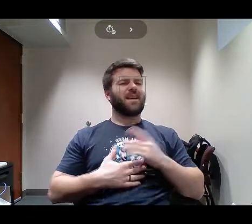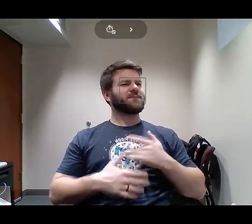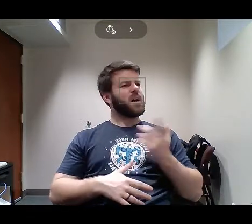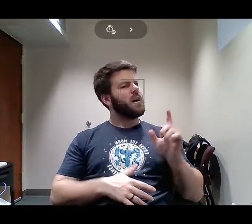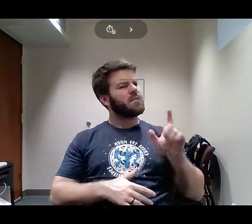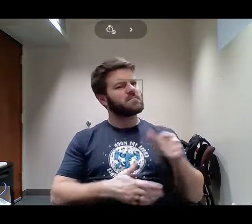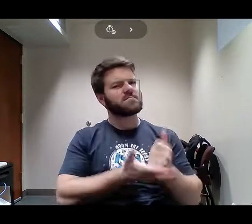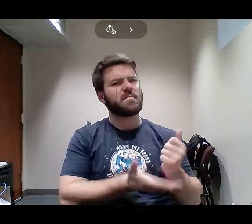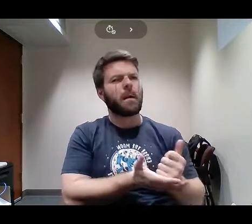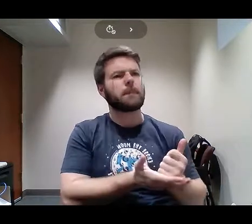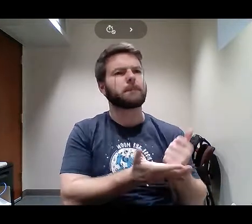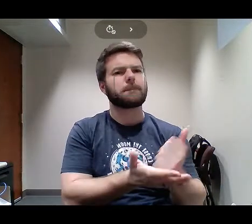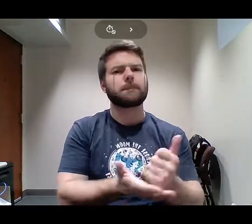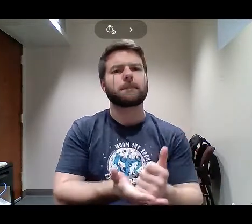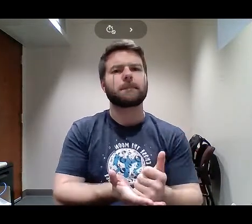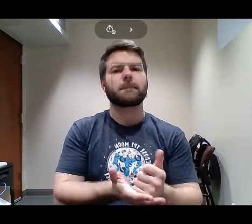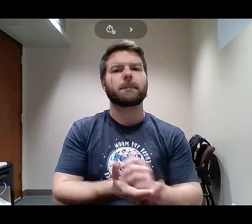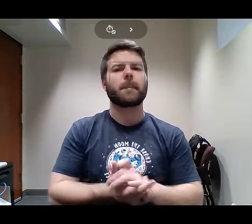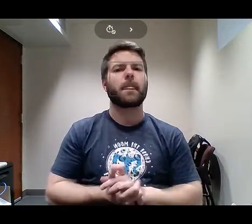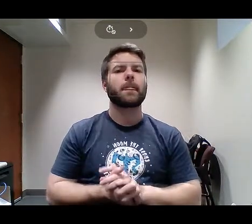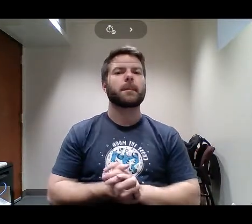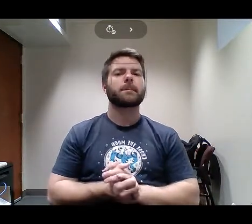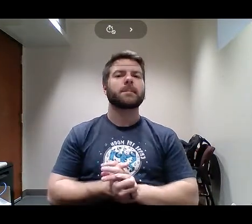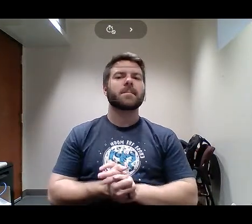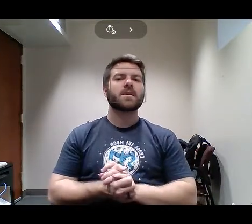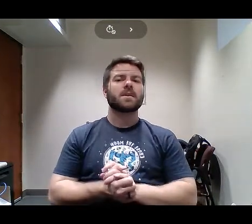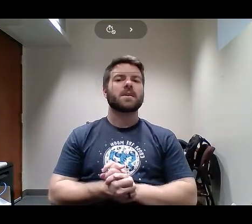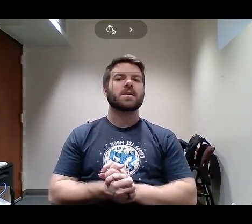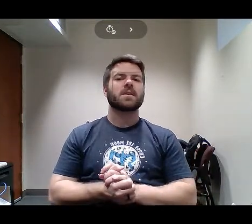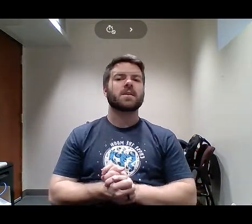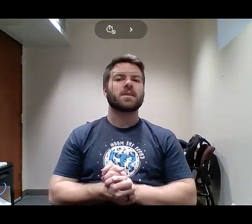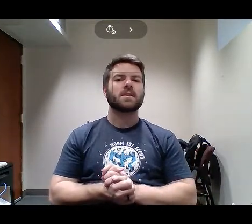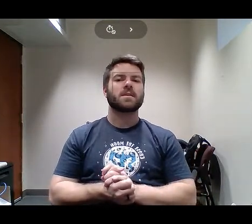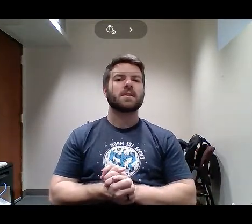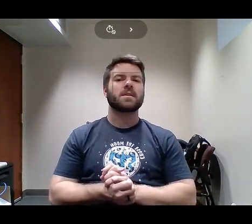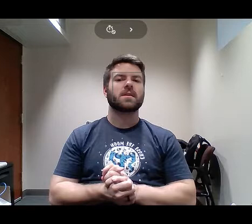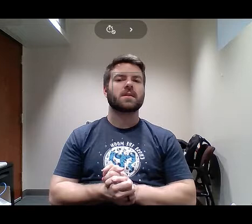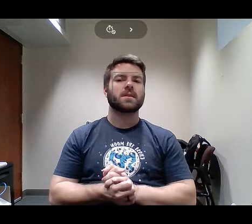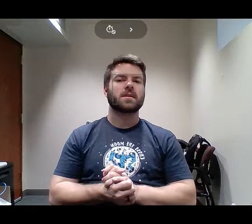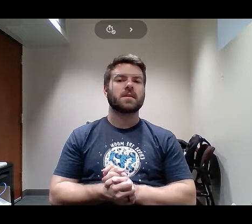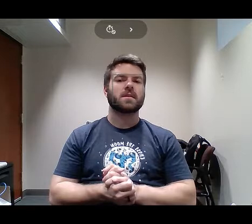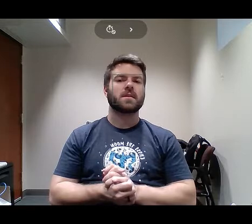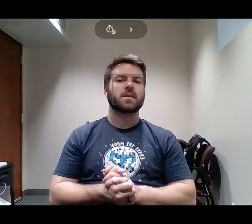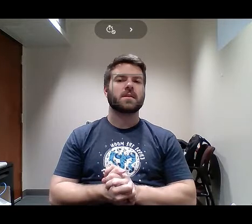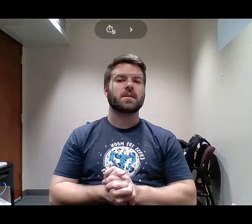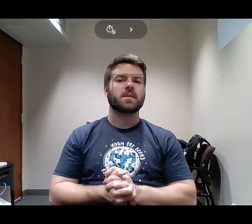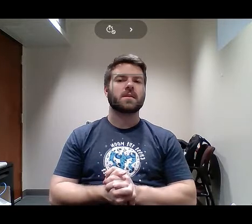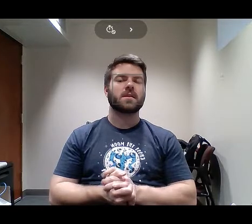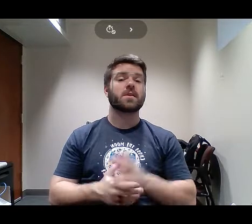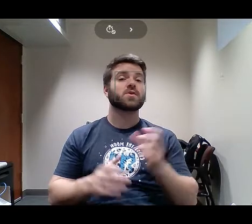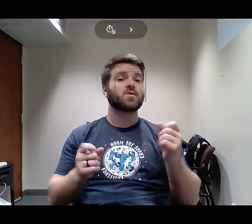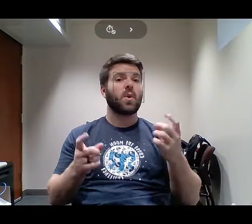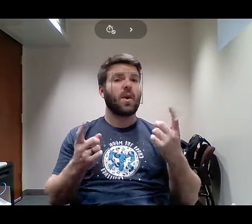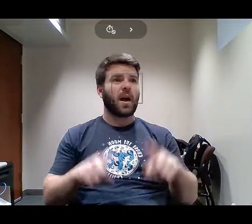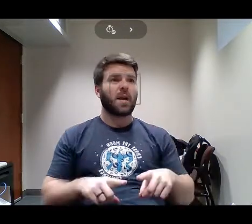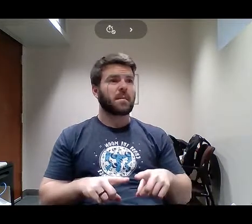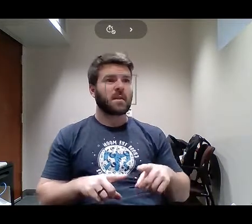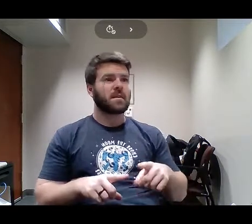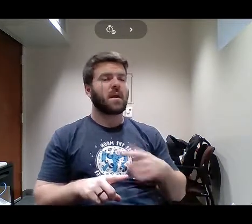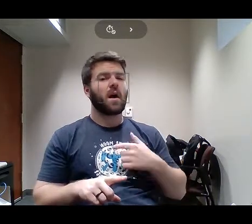President Hennessy said, I'd cover a fire and then I'd go back and I'd try to give the victims blankets. And I wouldn't be able